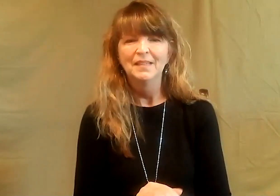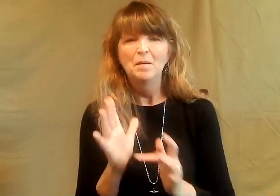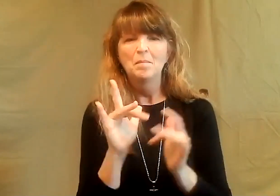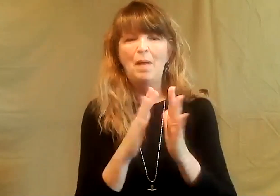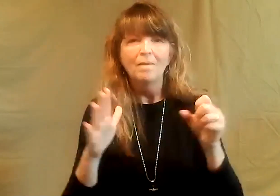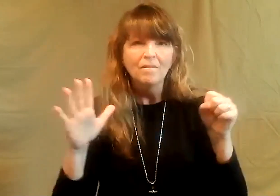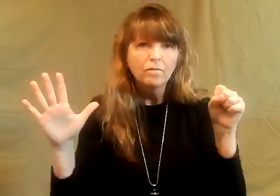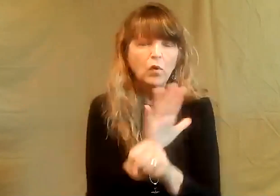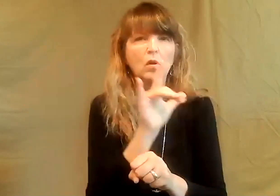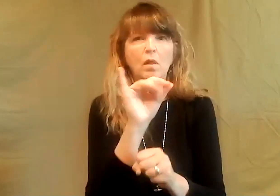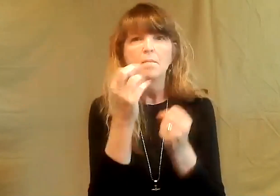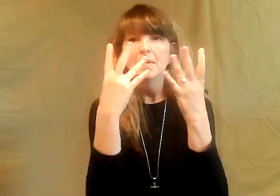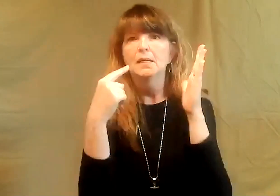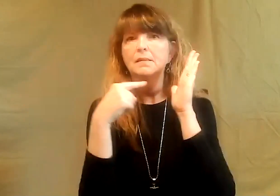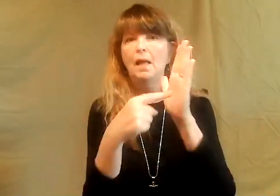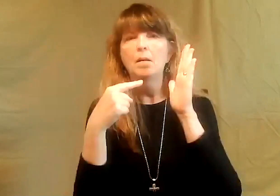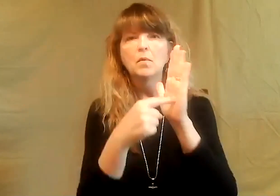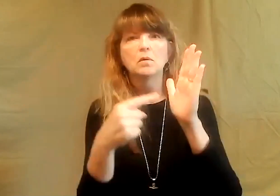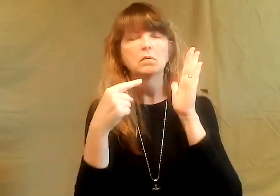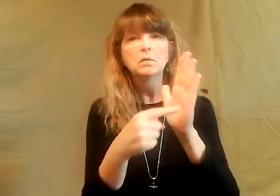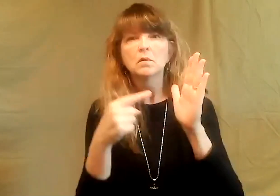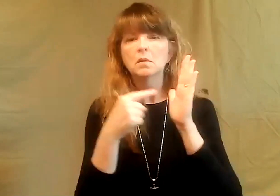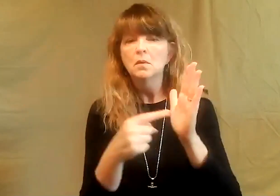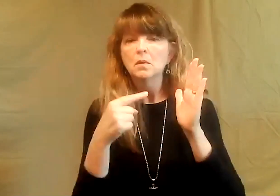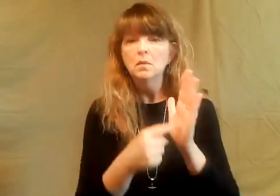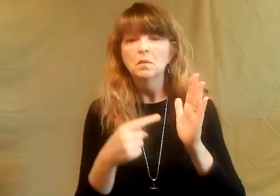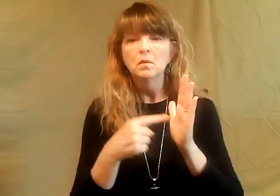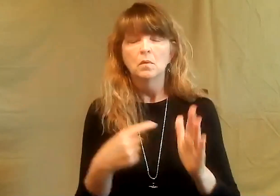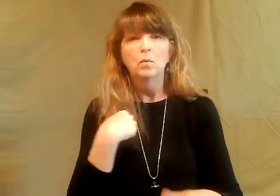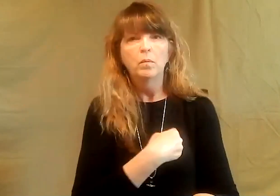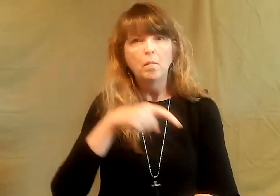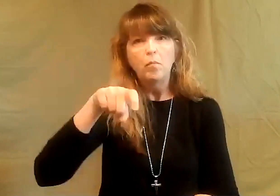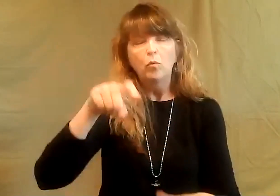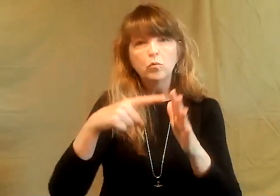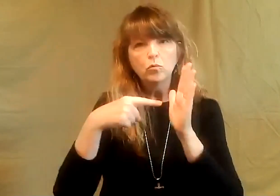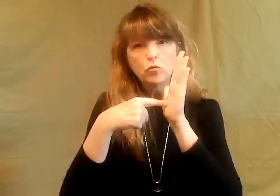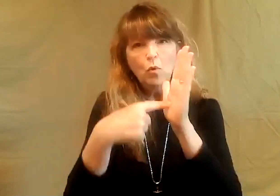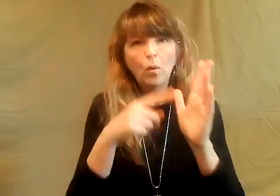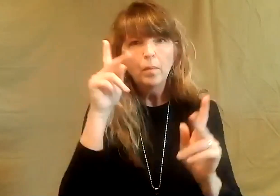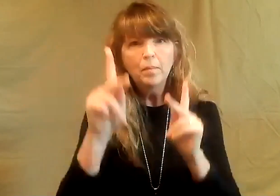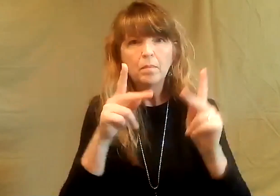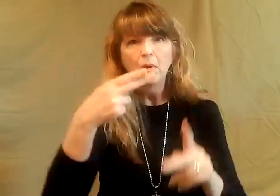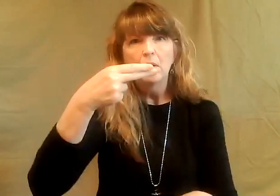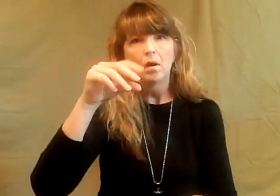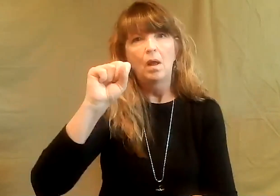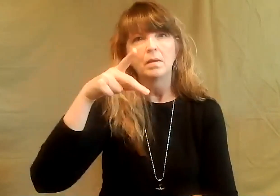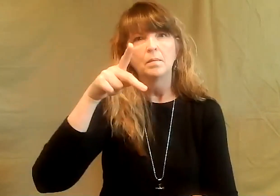right you know the bible is full of so many examples of hospitality we are supposed to